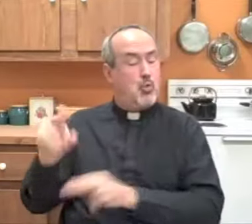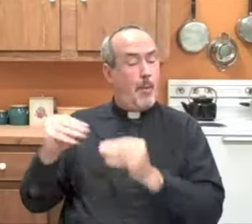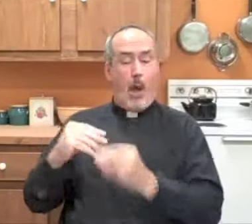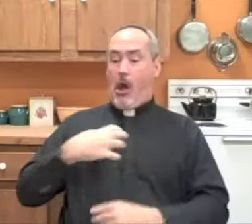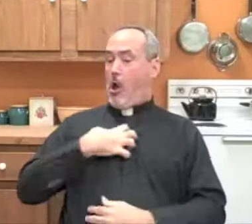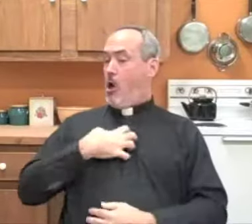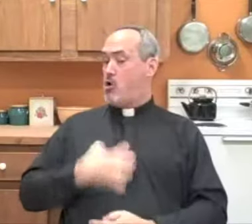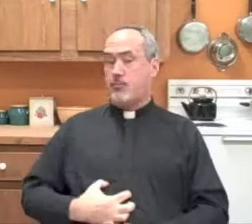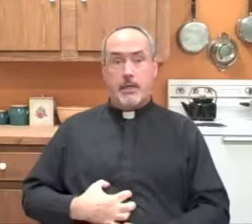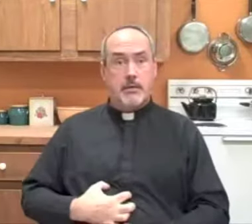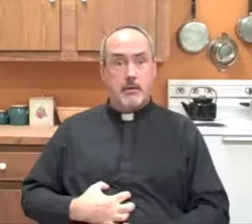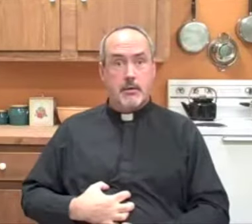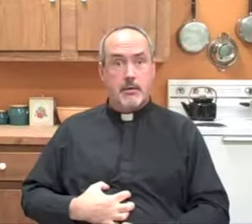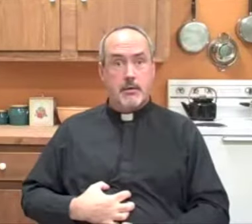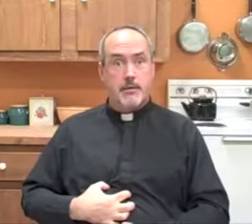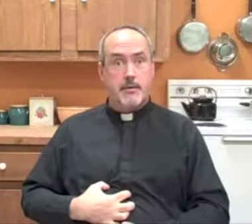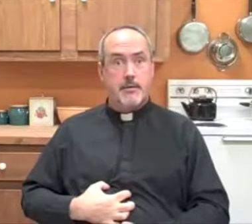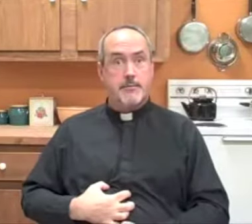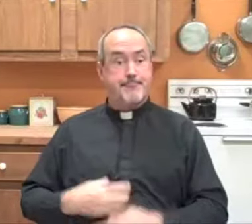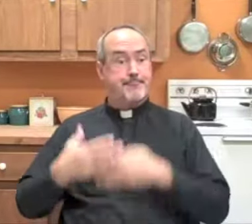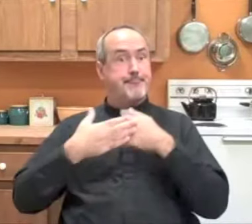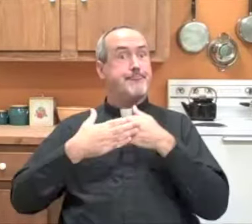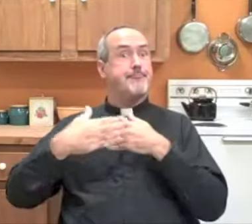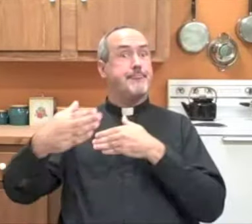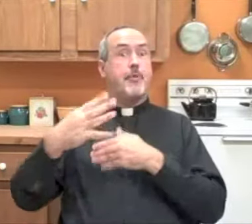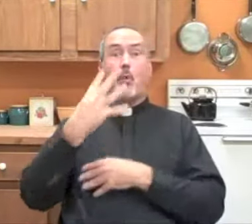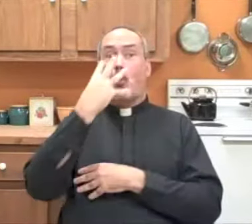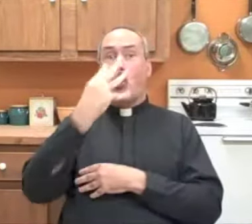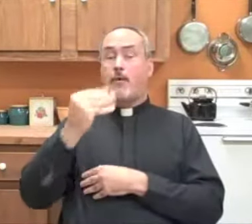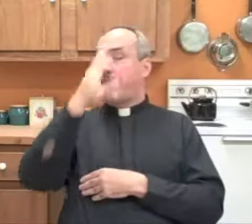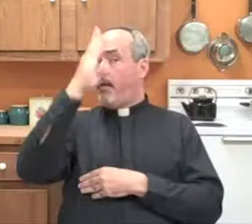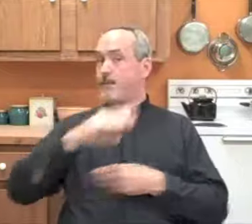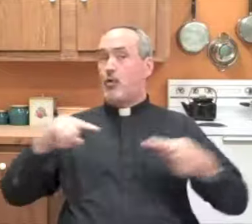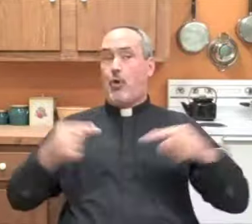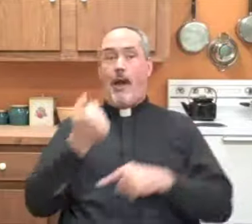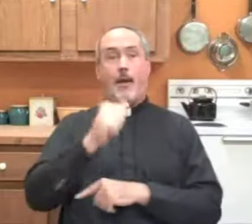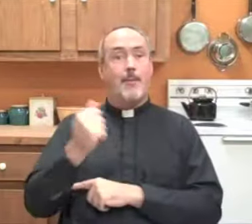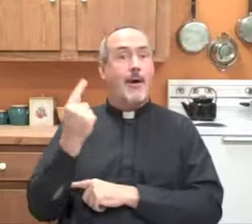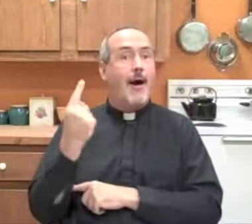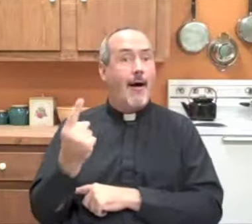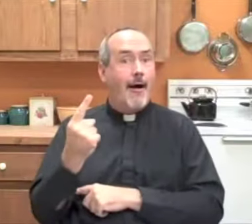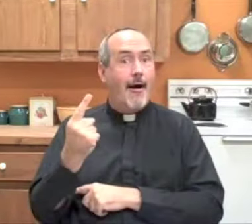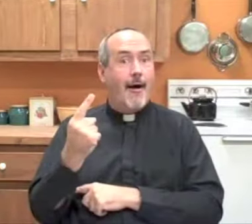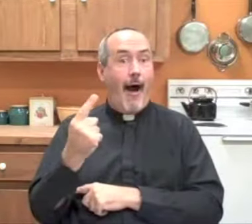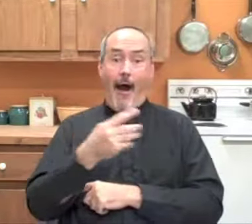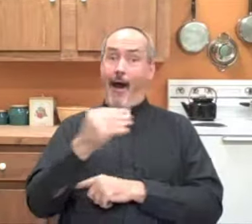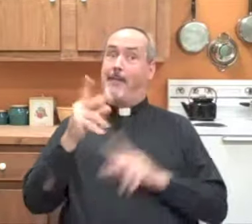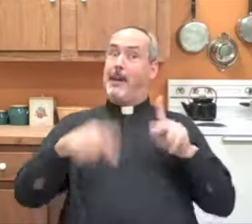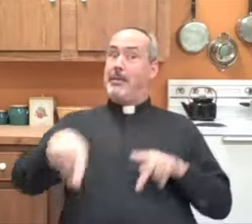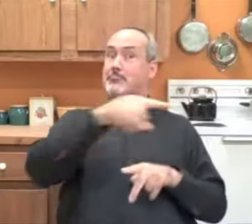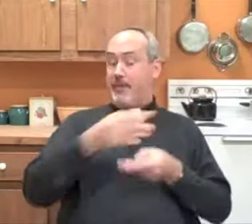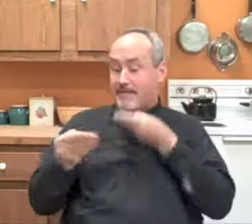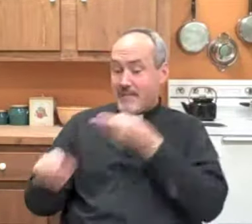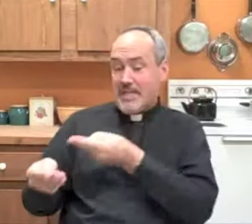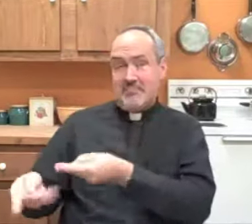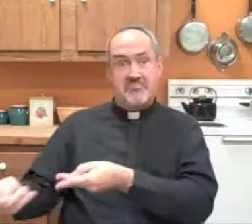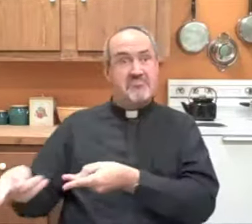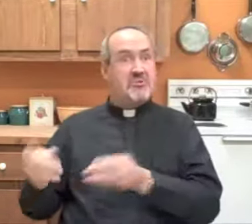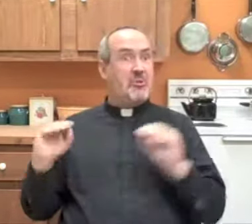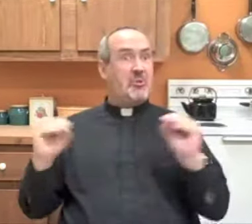soul, and in exchange, the village will take care of you and feed you so that you no longer go hungry. And from that moment on, the